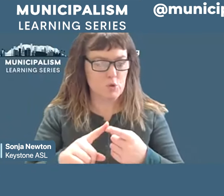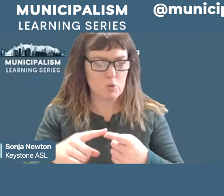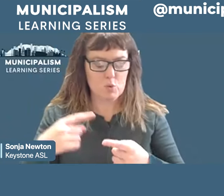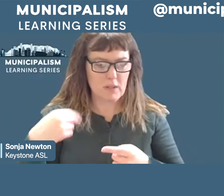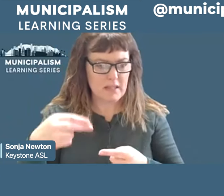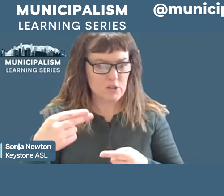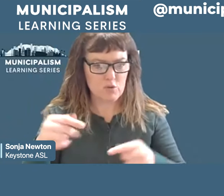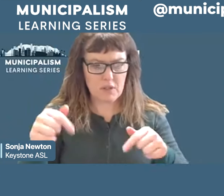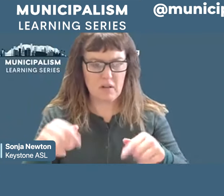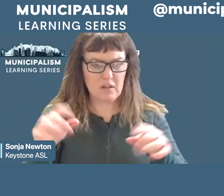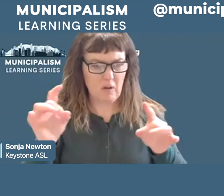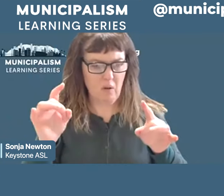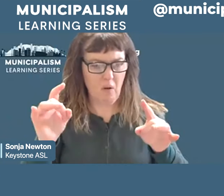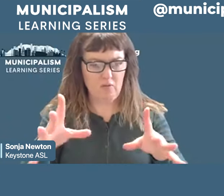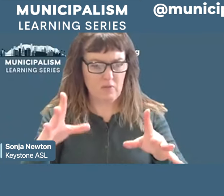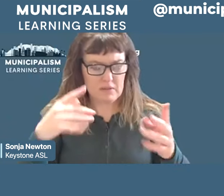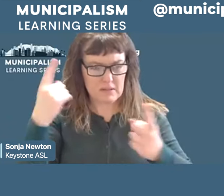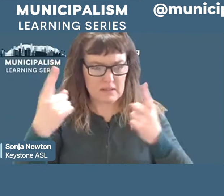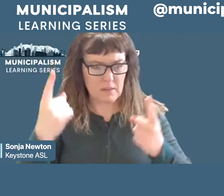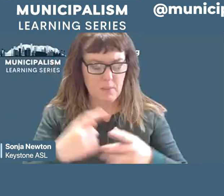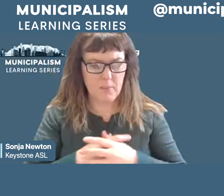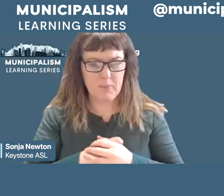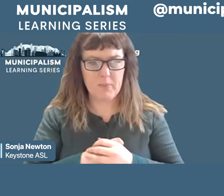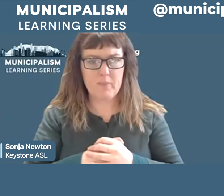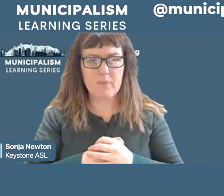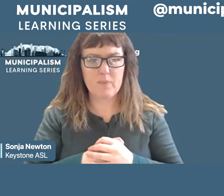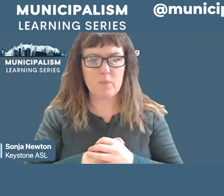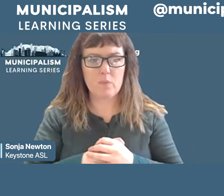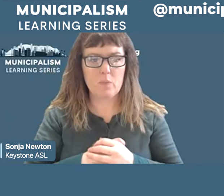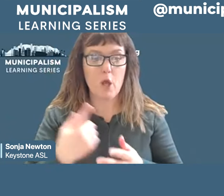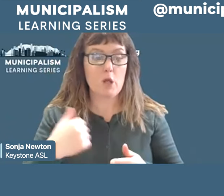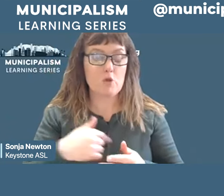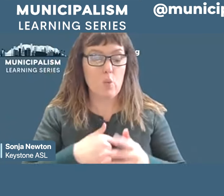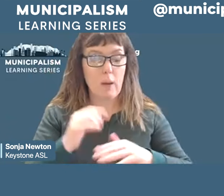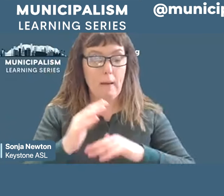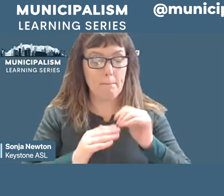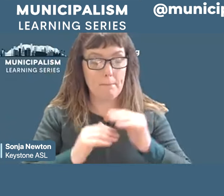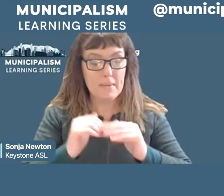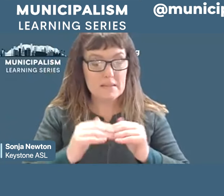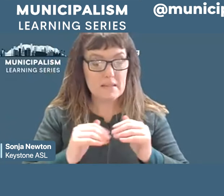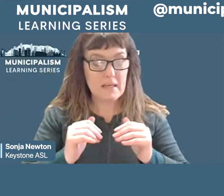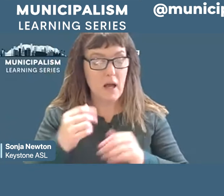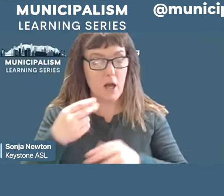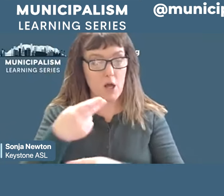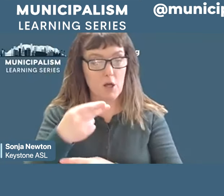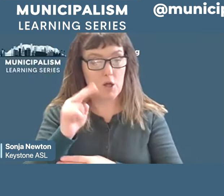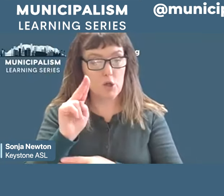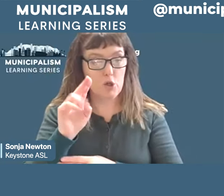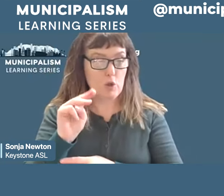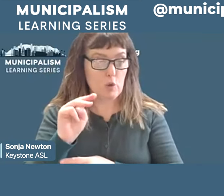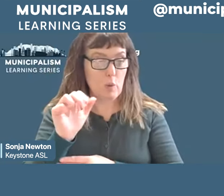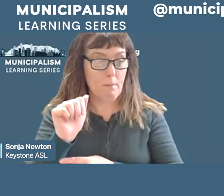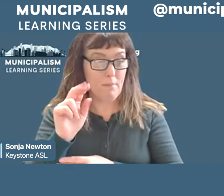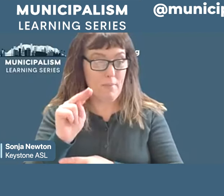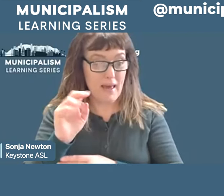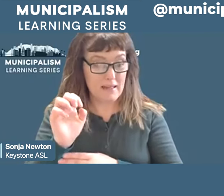So as we struggle to build a humane democratic and equitable society, I think we're at